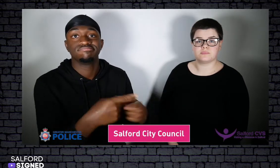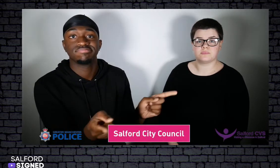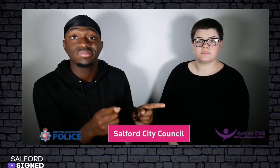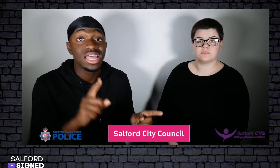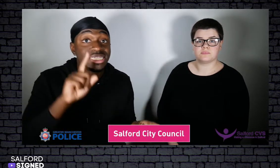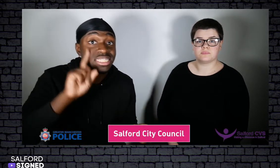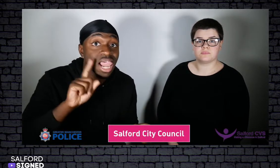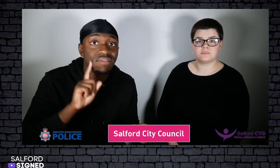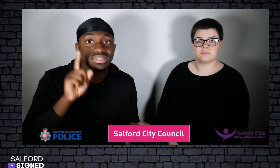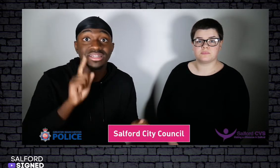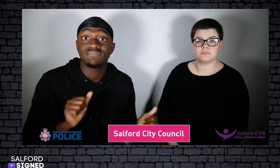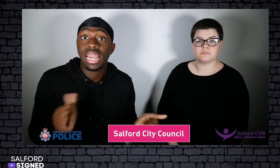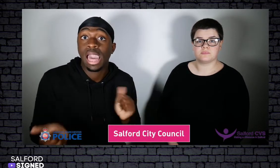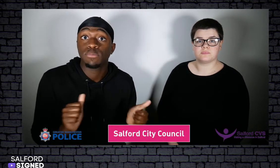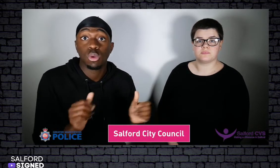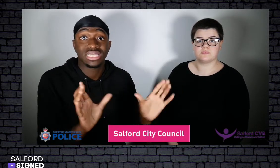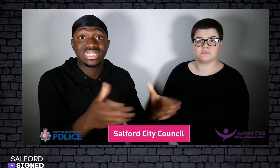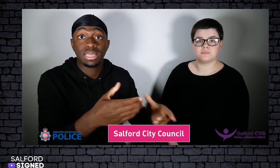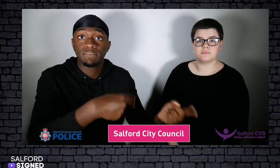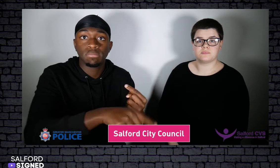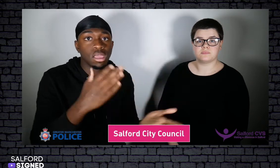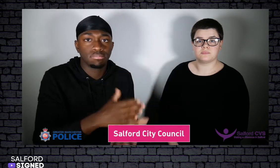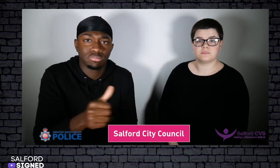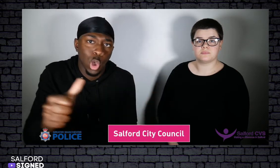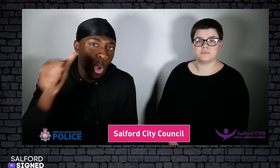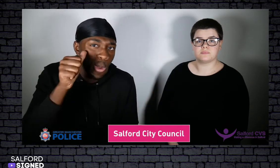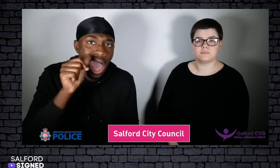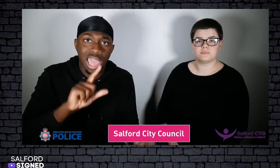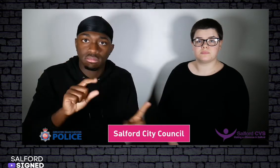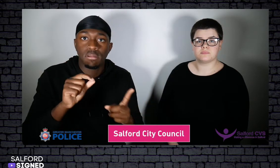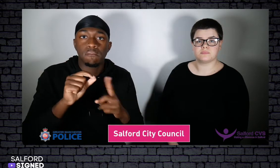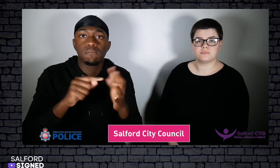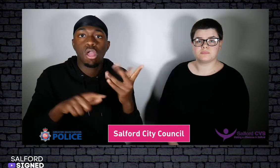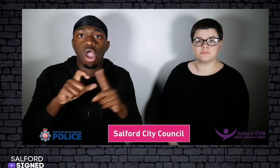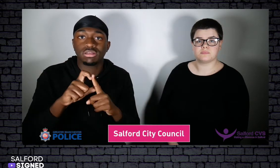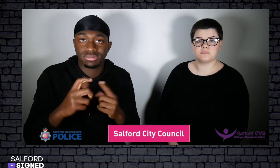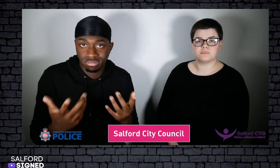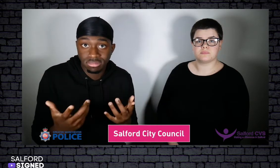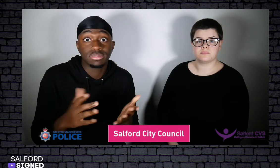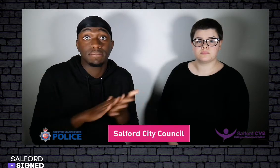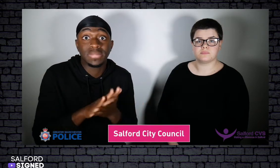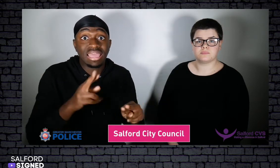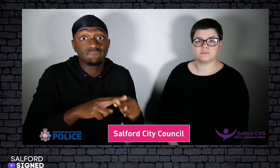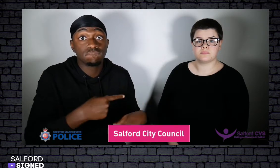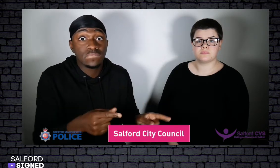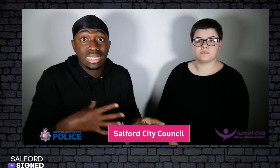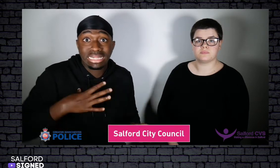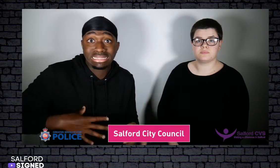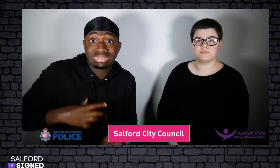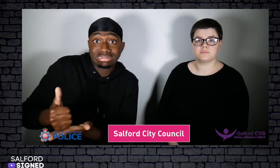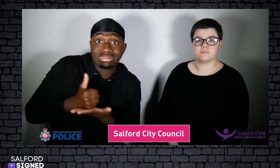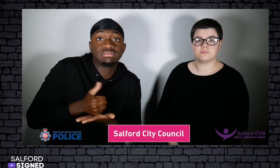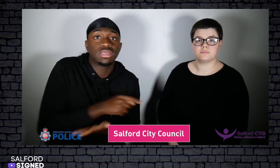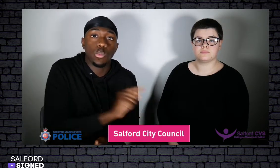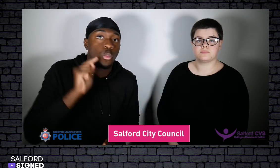The Southwood neighbourhood team are aware of Plodd so will ask us for support if it's needed.